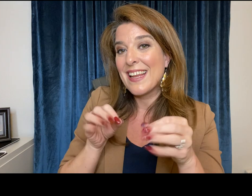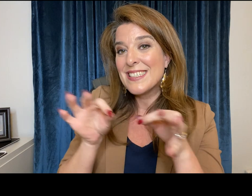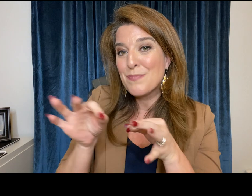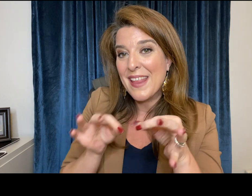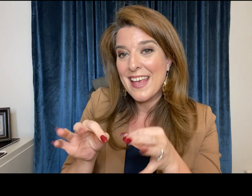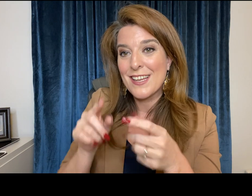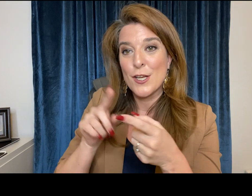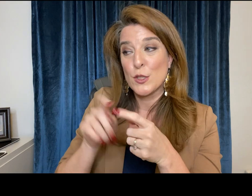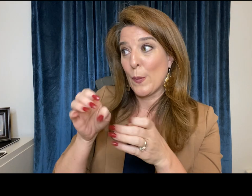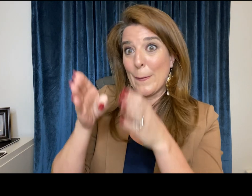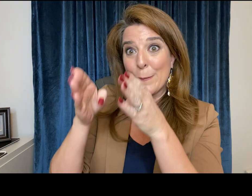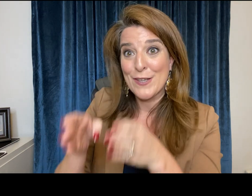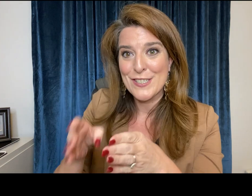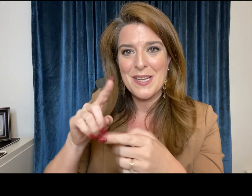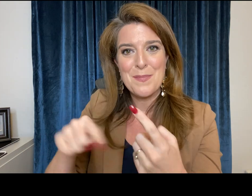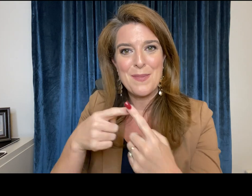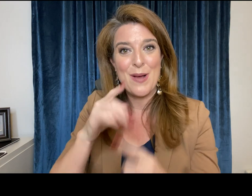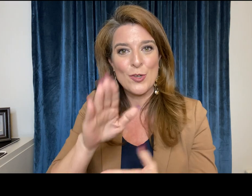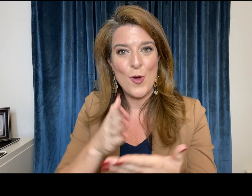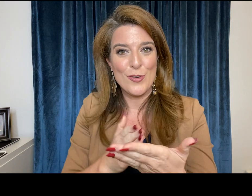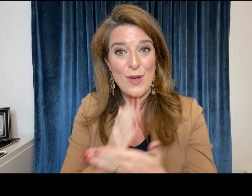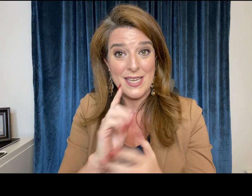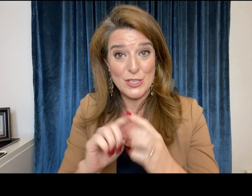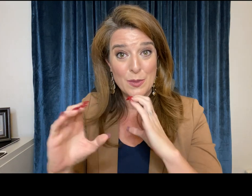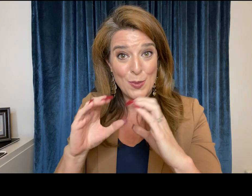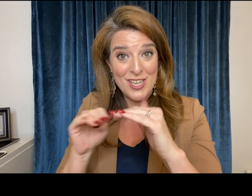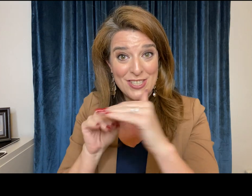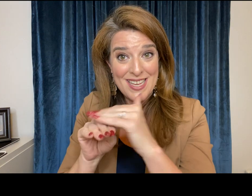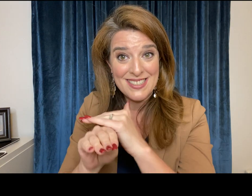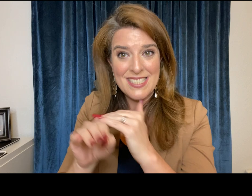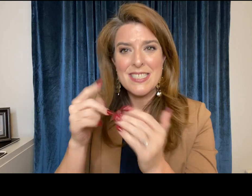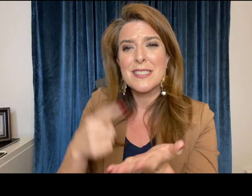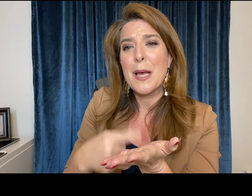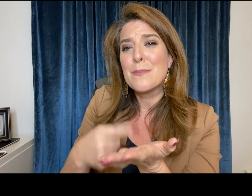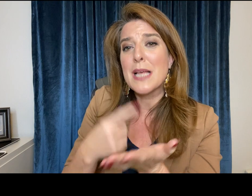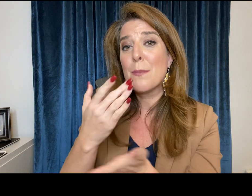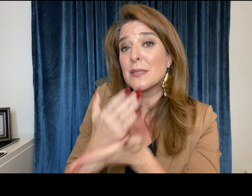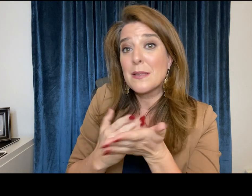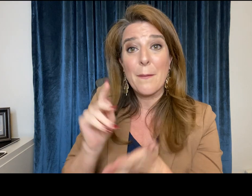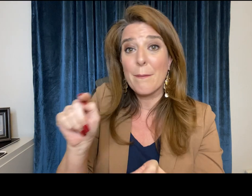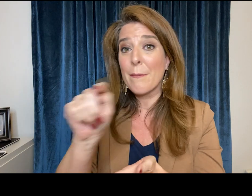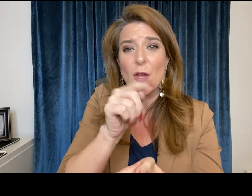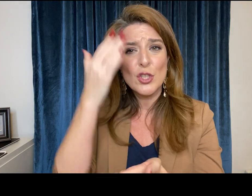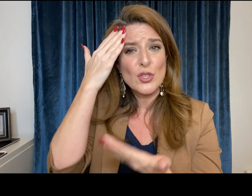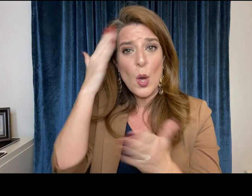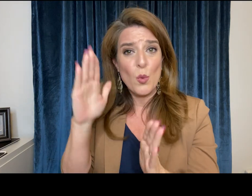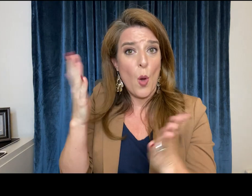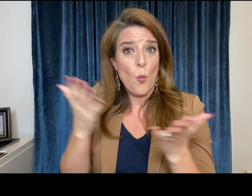you can explain to another person about your rights to communication access sometimes they